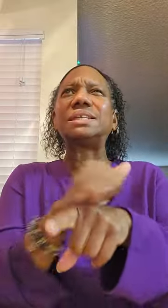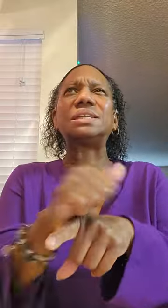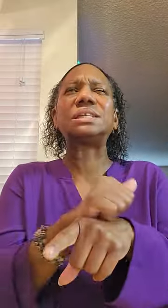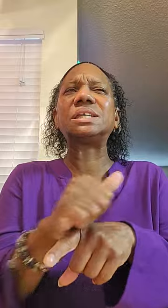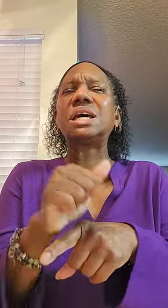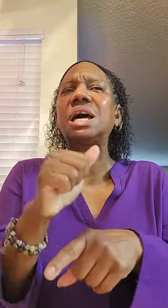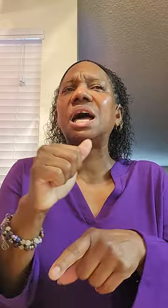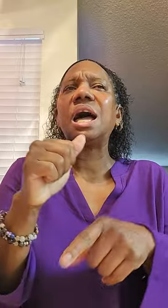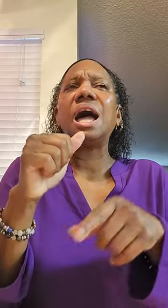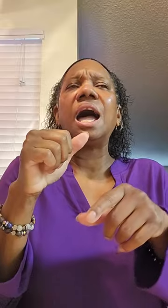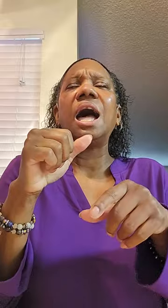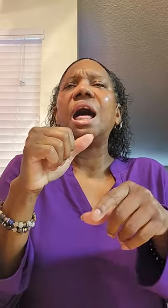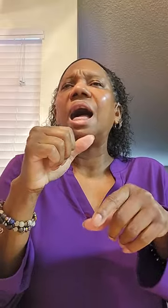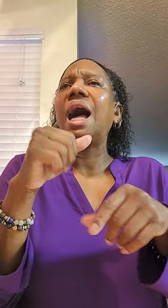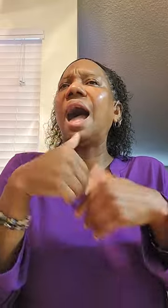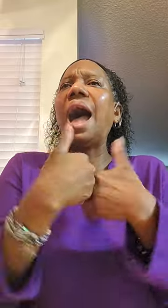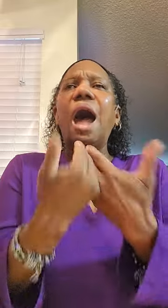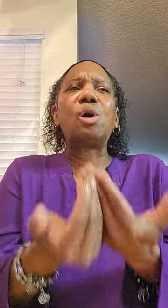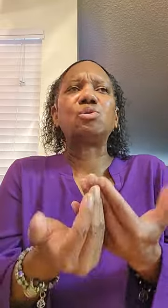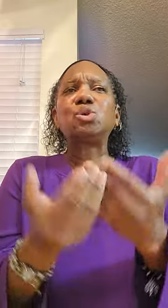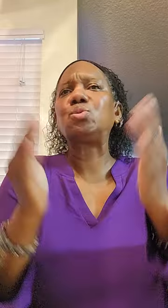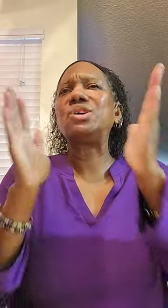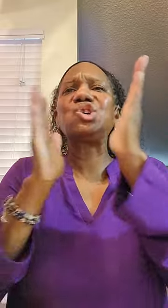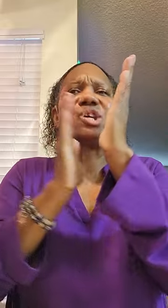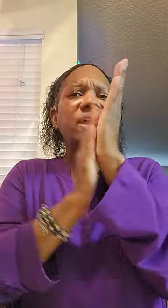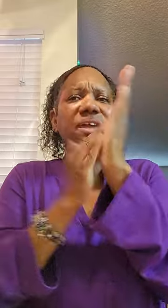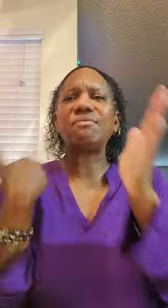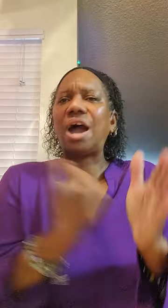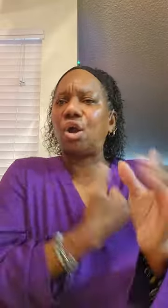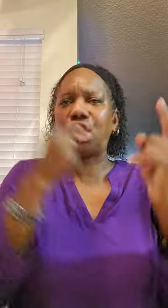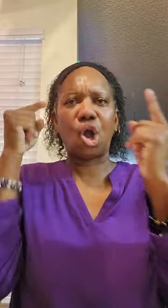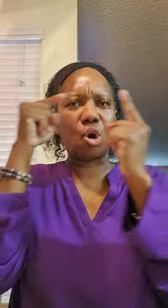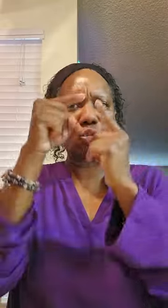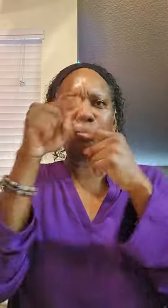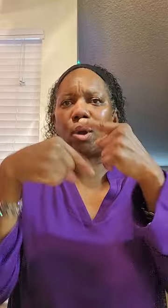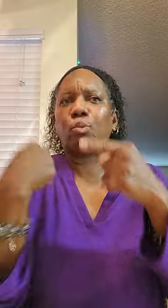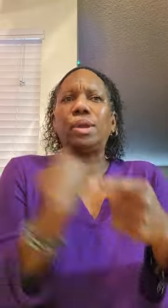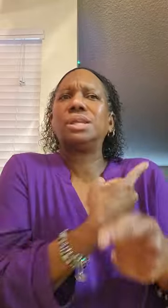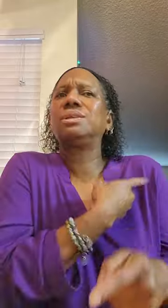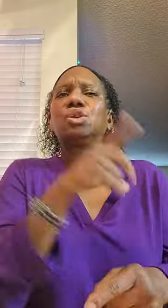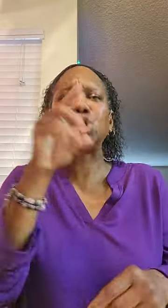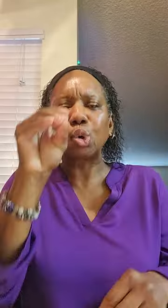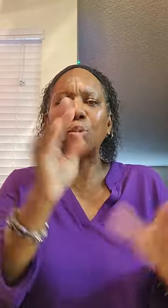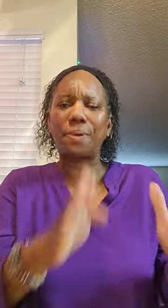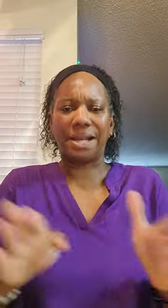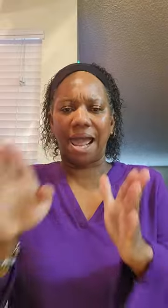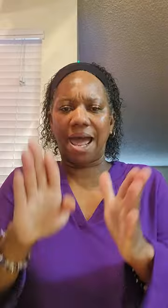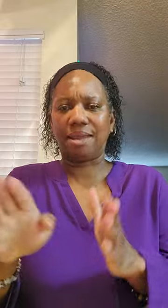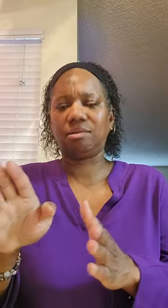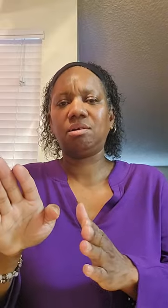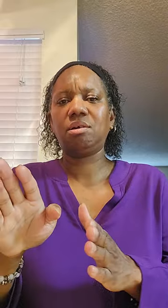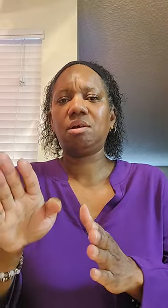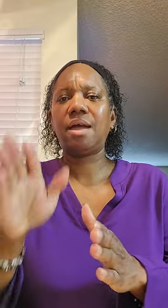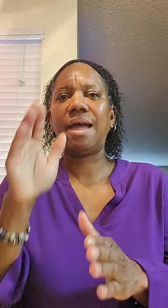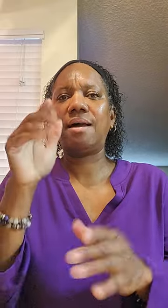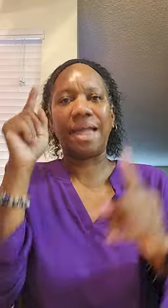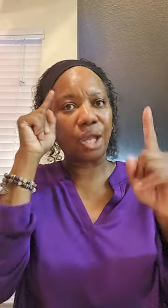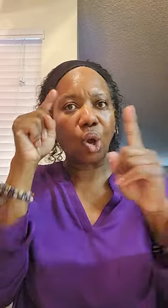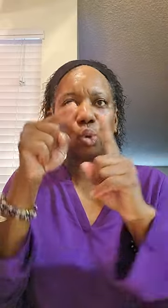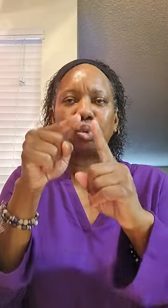how to achieve our goal when we do plan a goal,